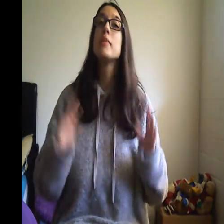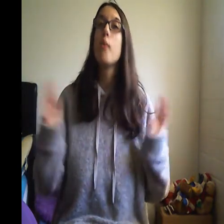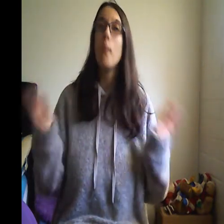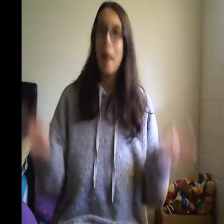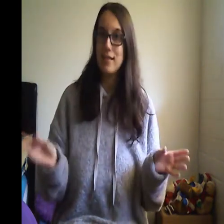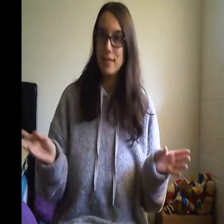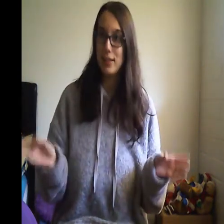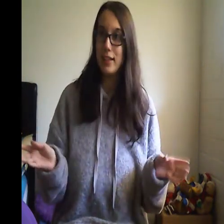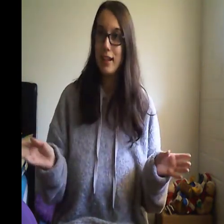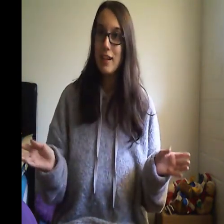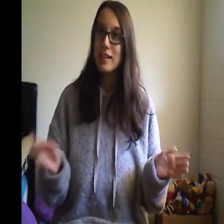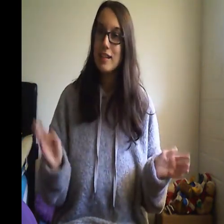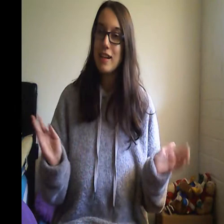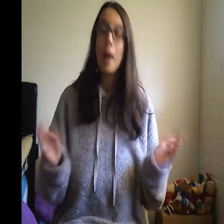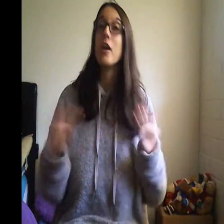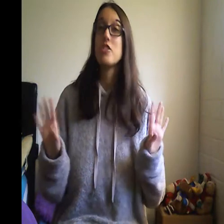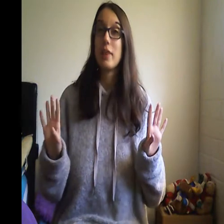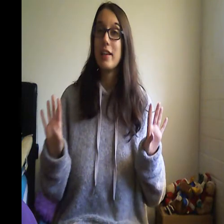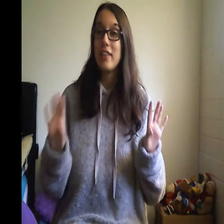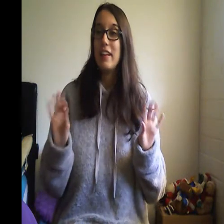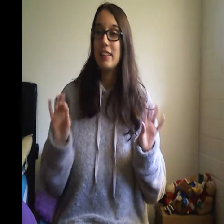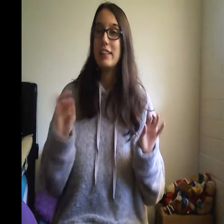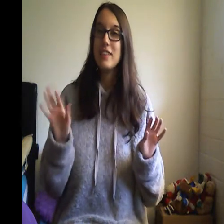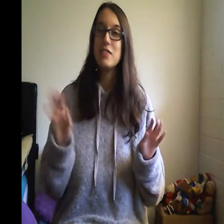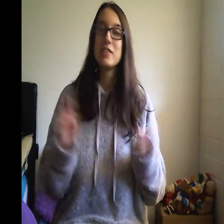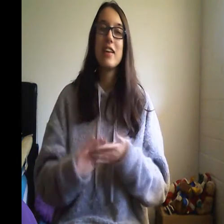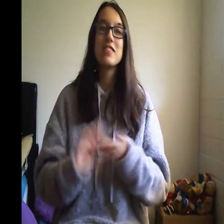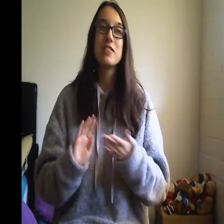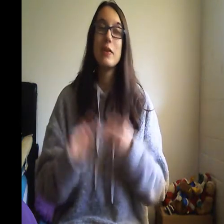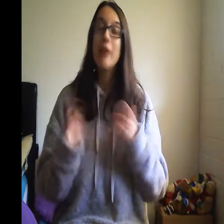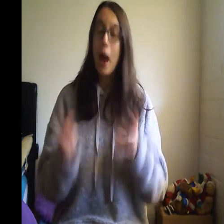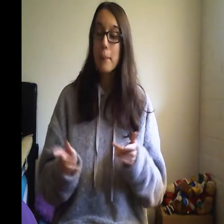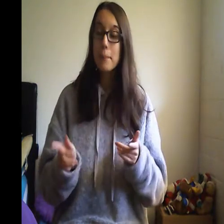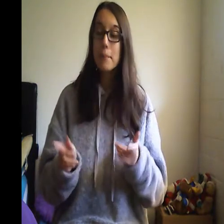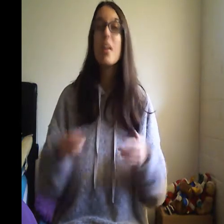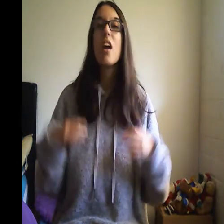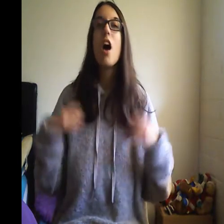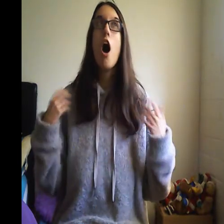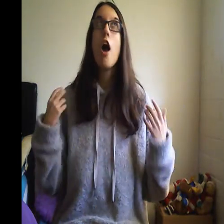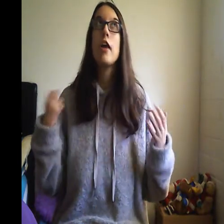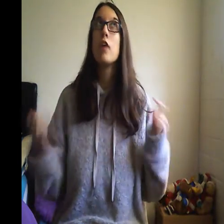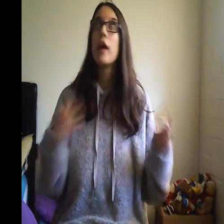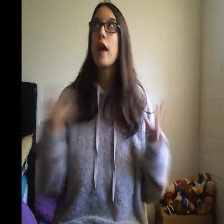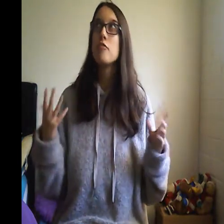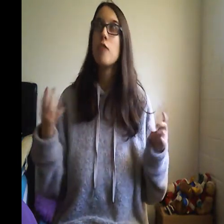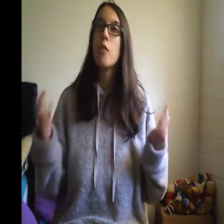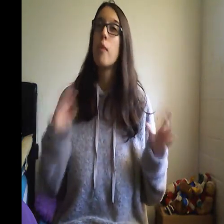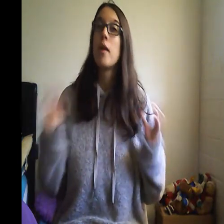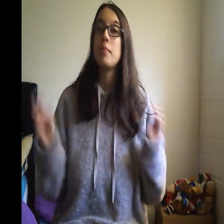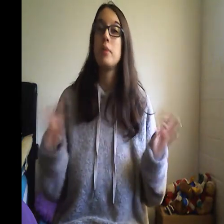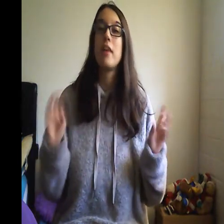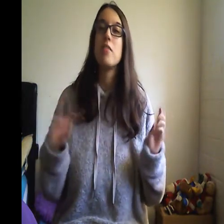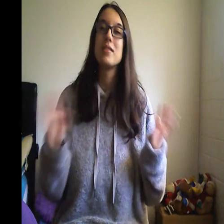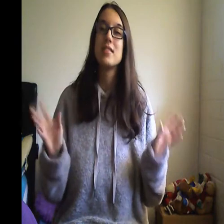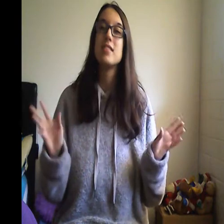i'm not joking they do say that so yeah and kind of what i mean by the messiness is